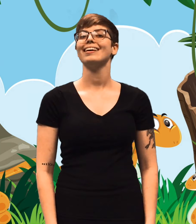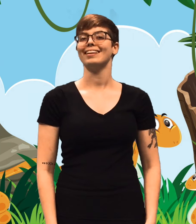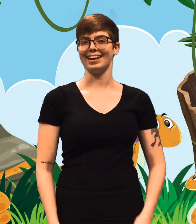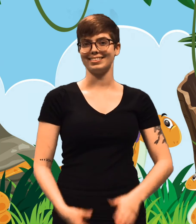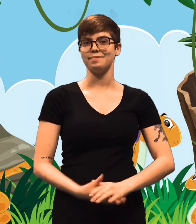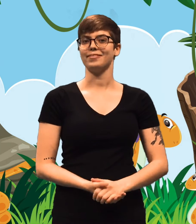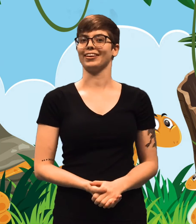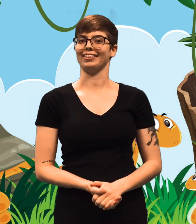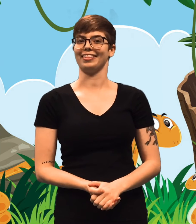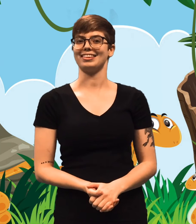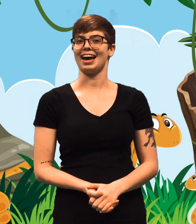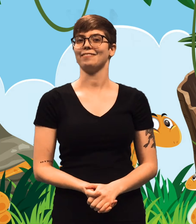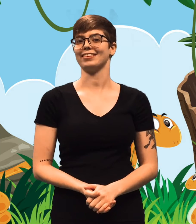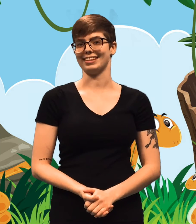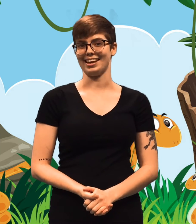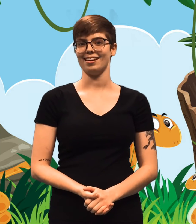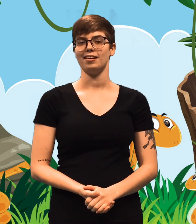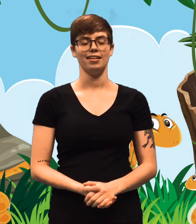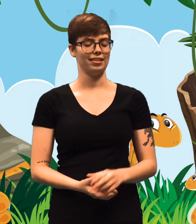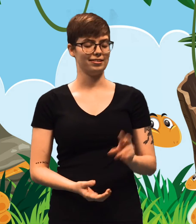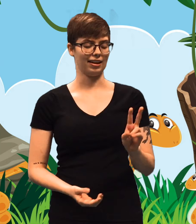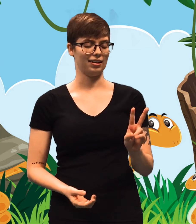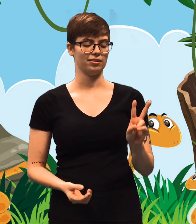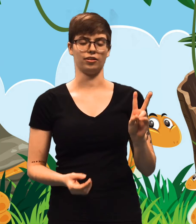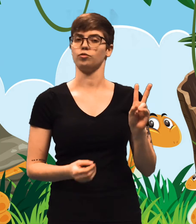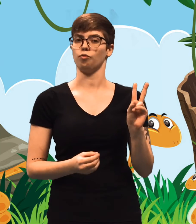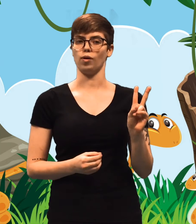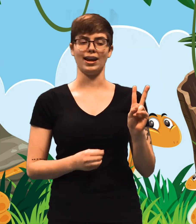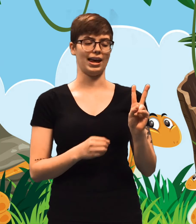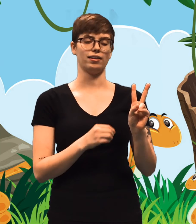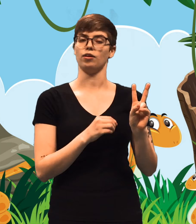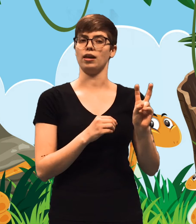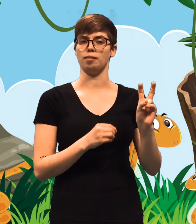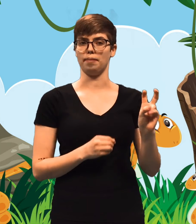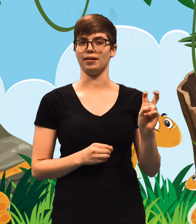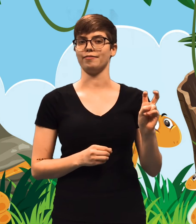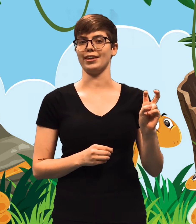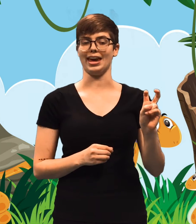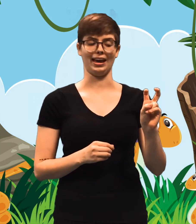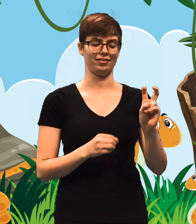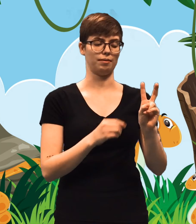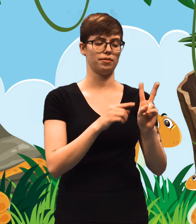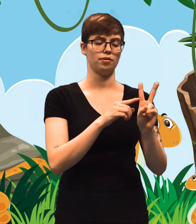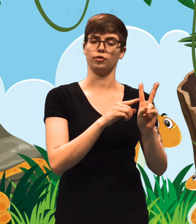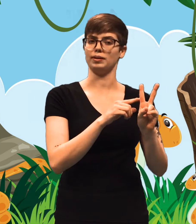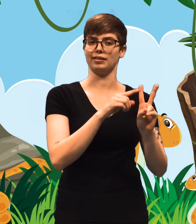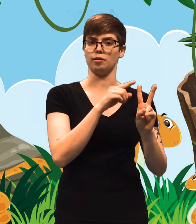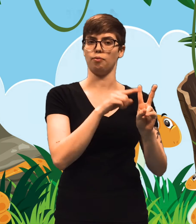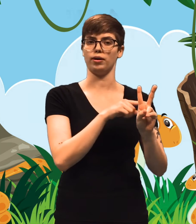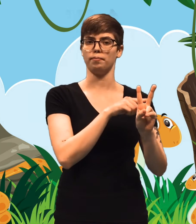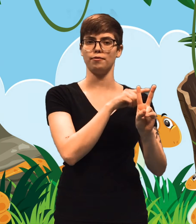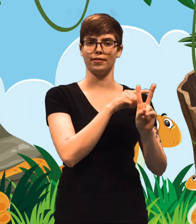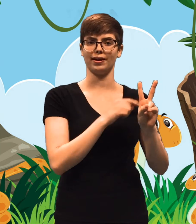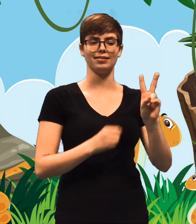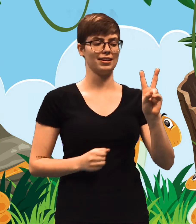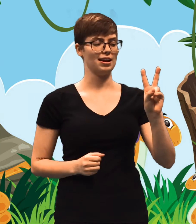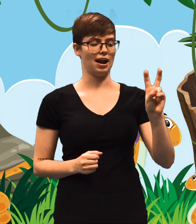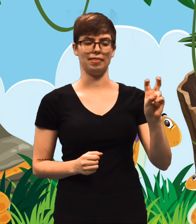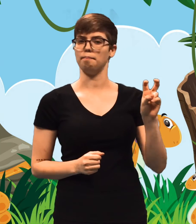Next up, we're going to learn the sign for snake. This sign starts with one hand in the bend to be handshake which means that you point both fingers and then